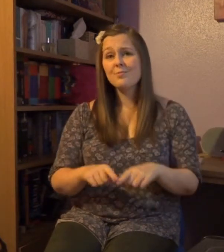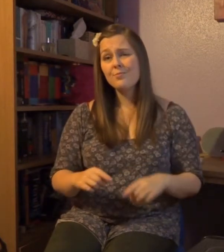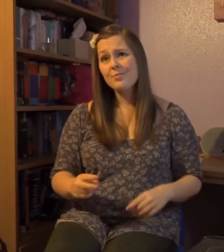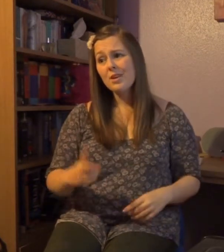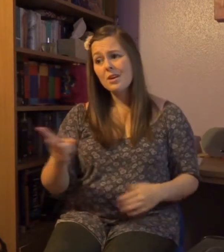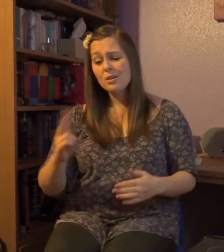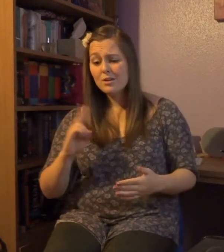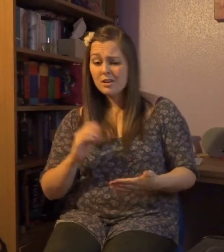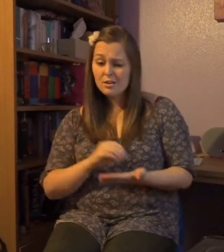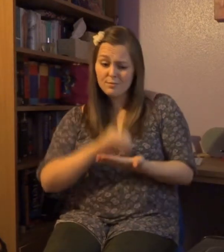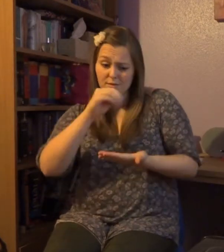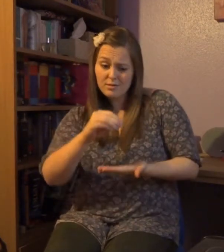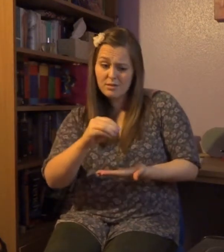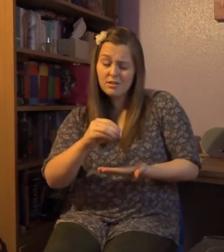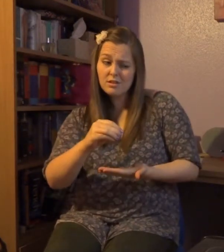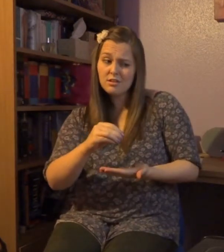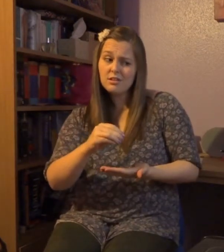But we got bills to pay